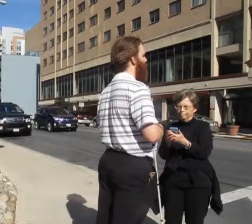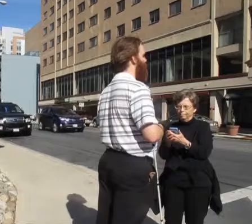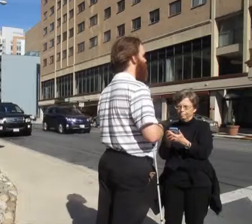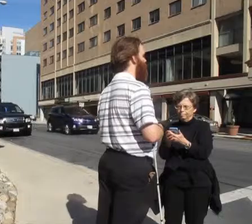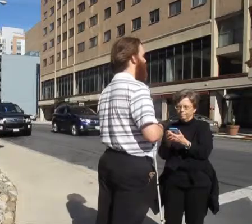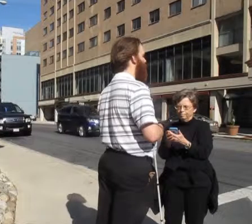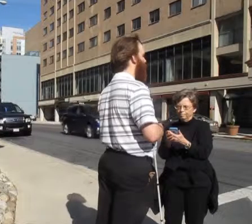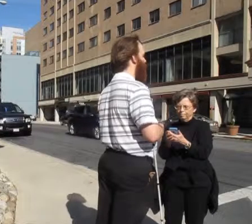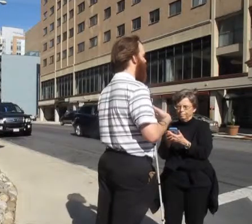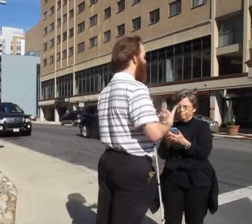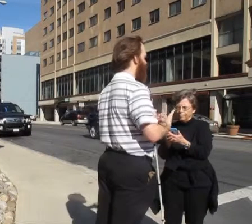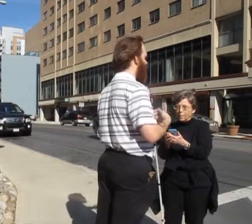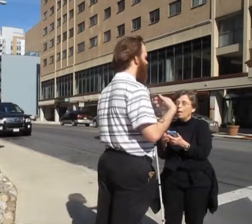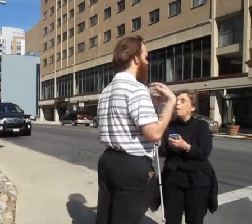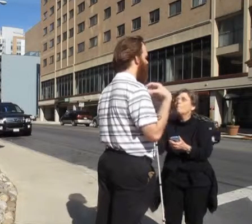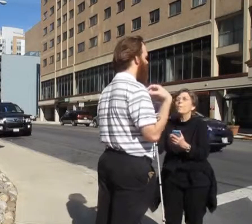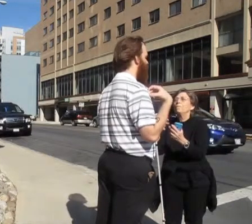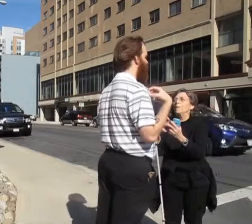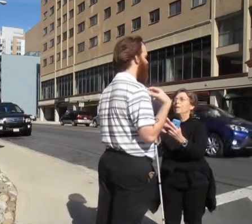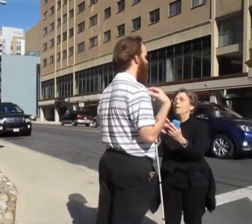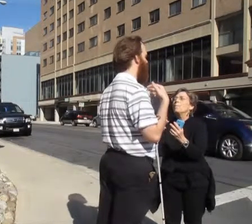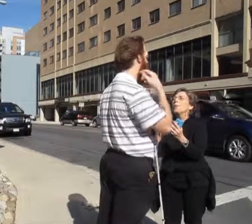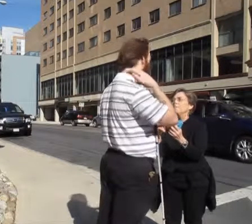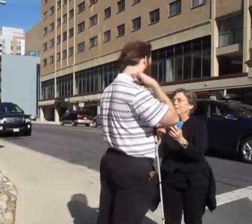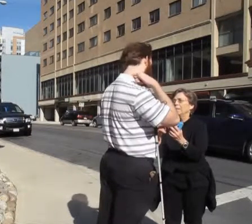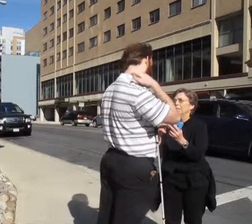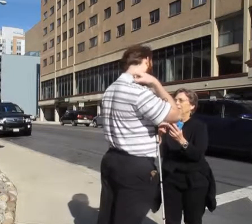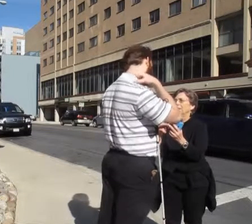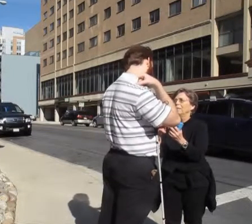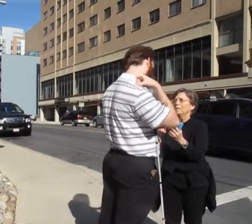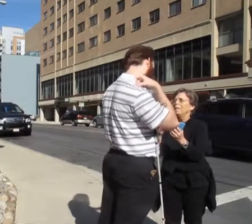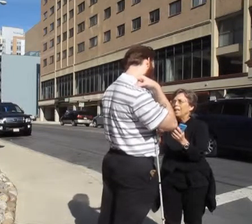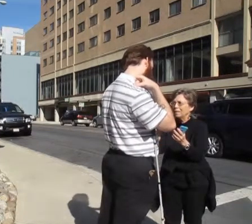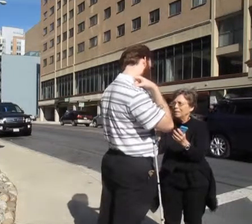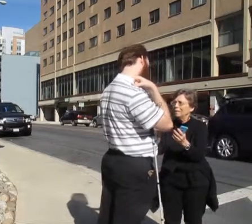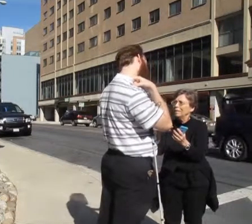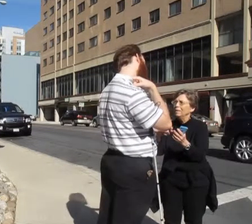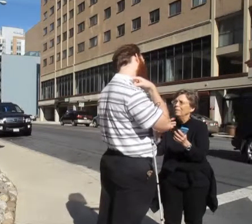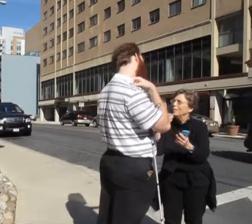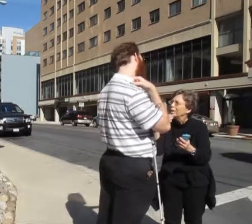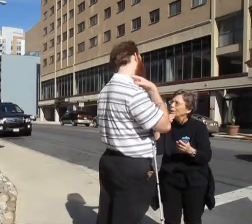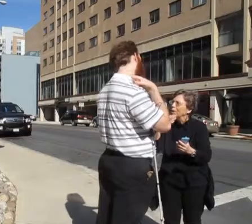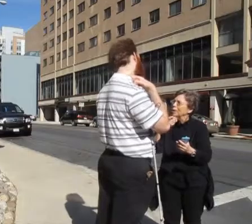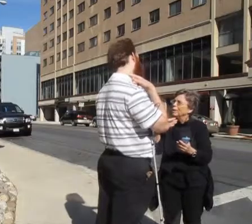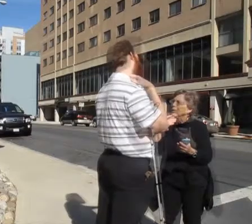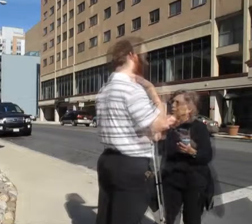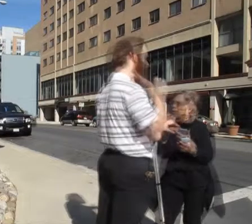How about now? Perfect. Perfect. Yes. Very good. Very good.